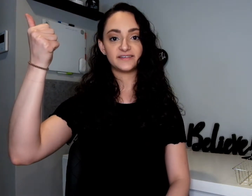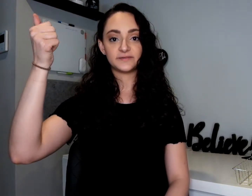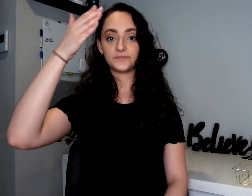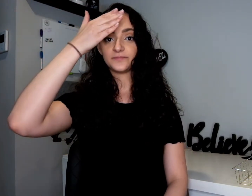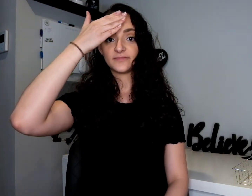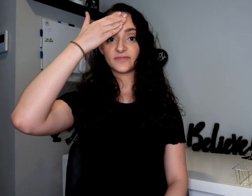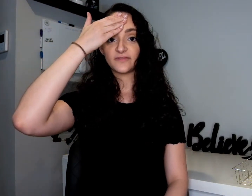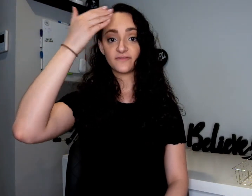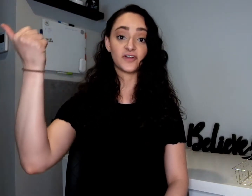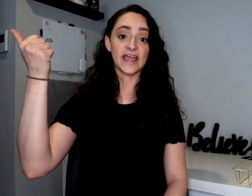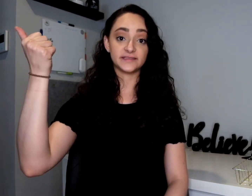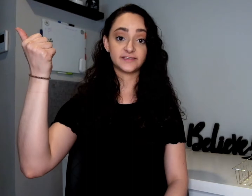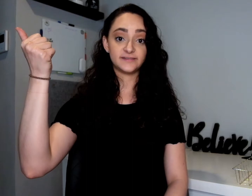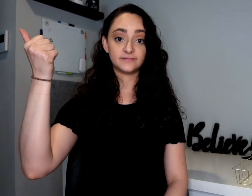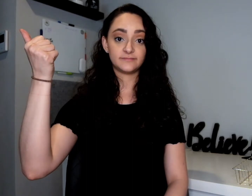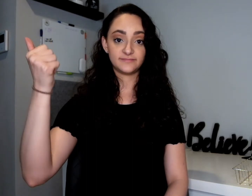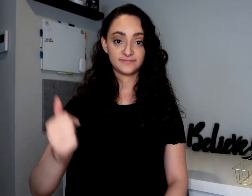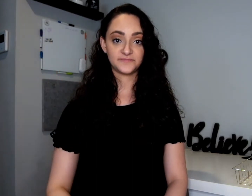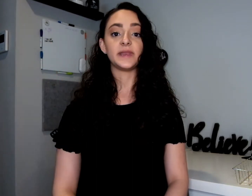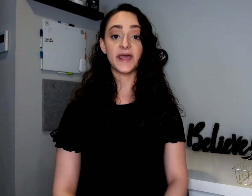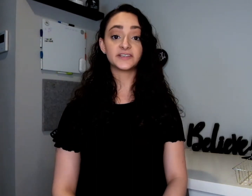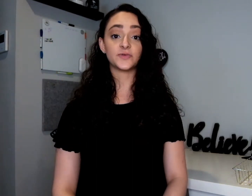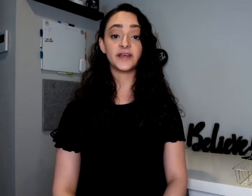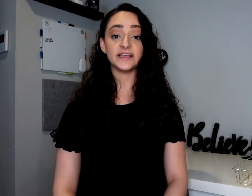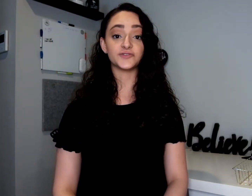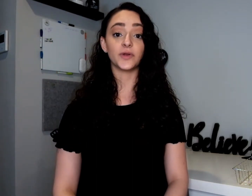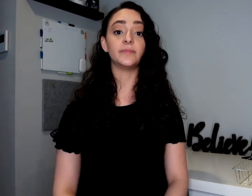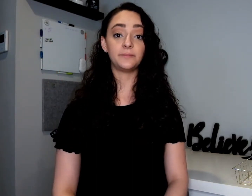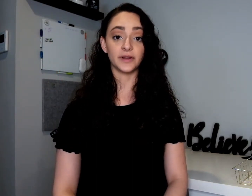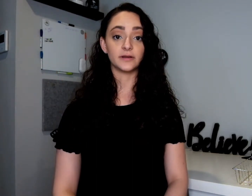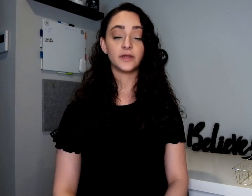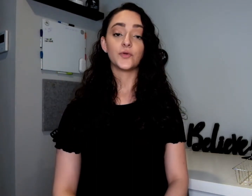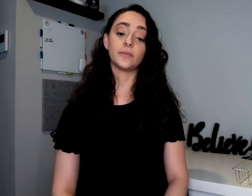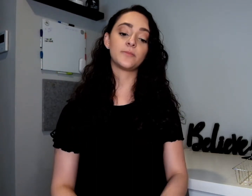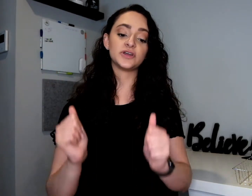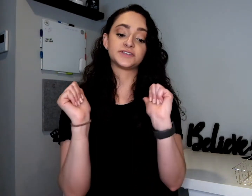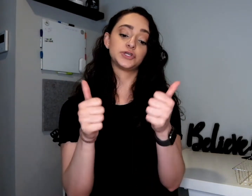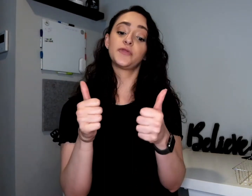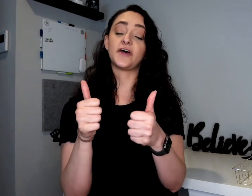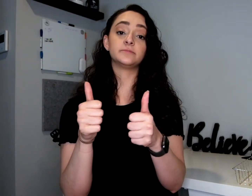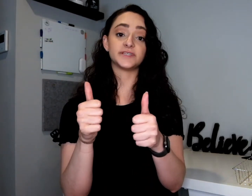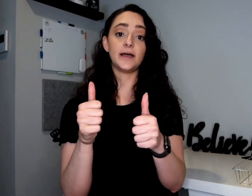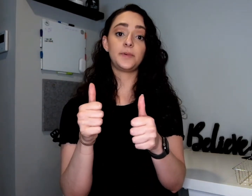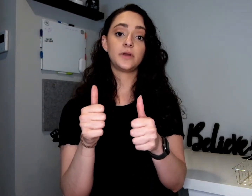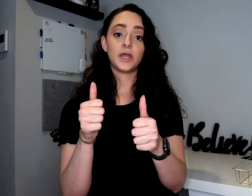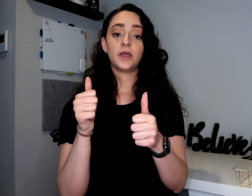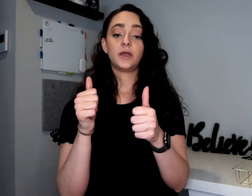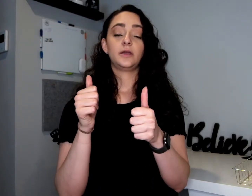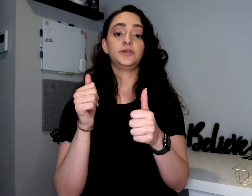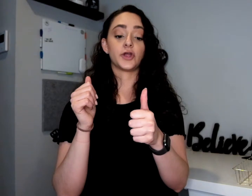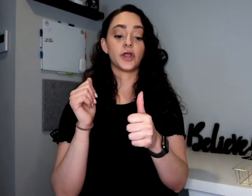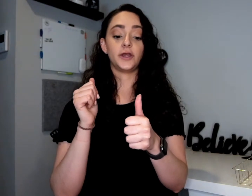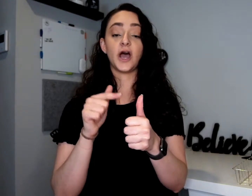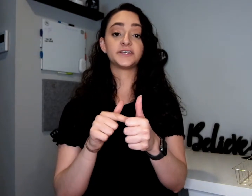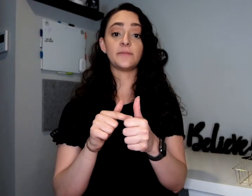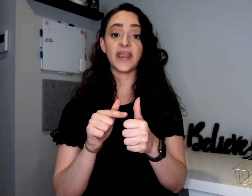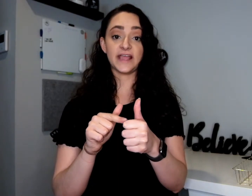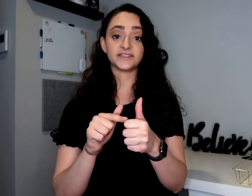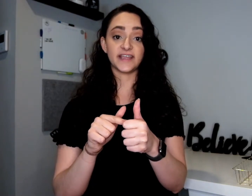Forget. Forget. Next one is remember. Remember is two thumbs up. Your non-dominant hand stays